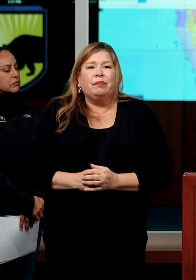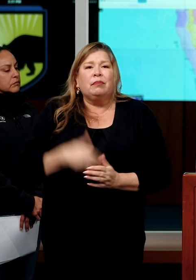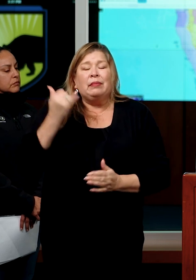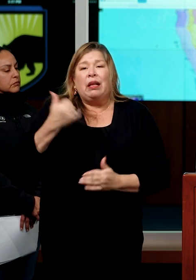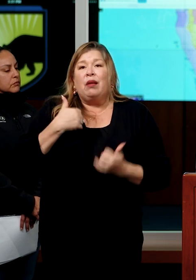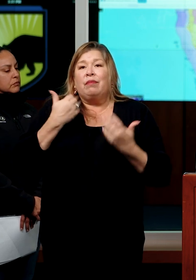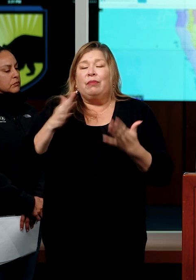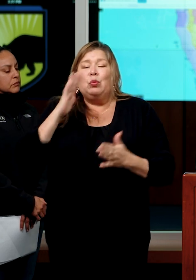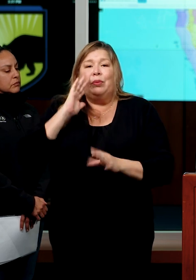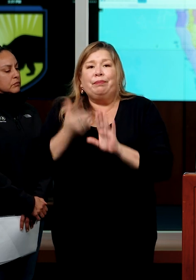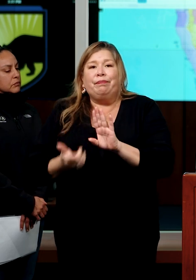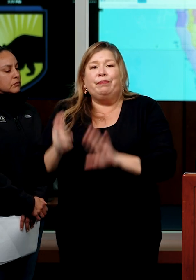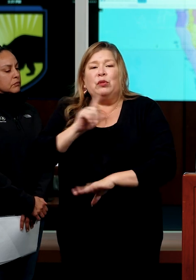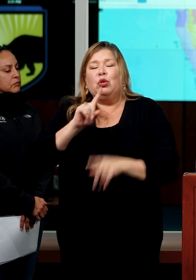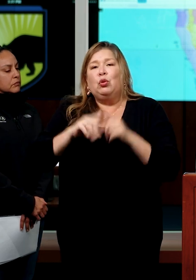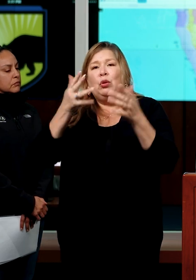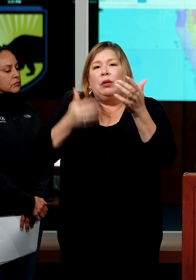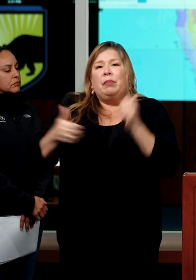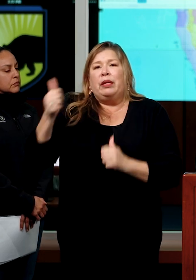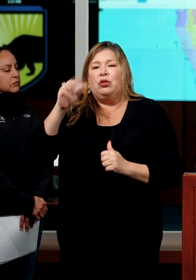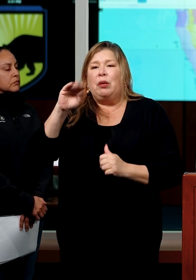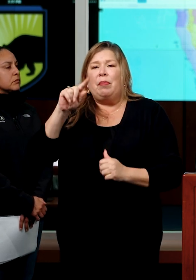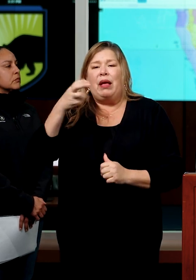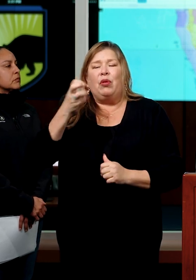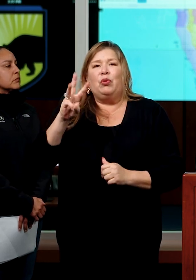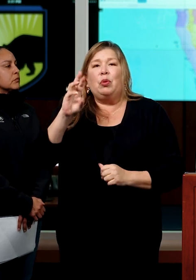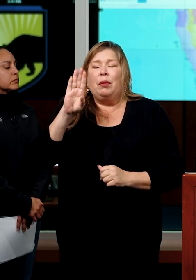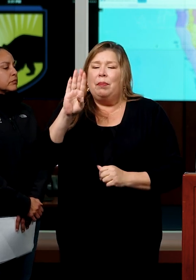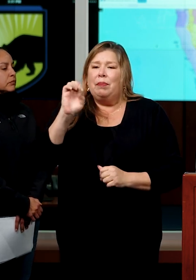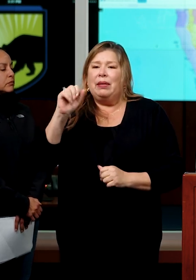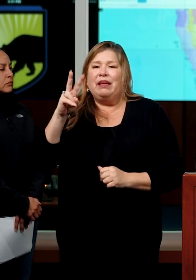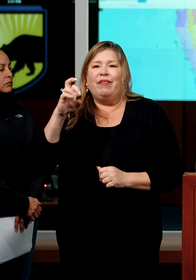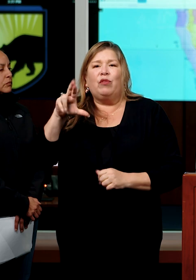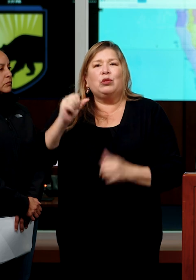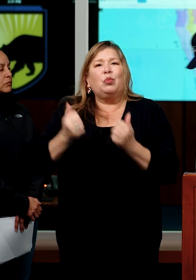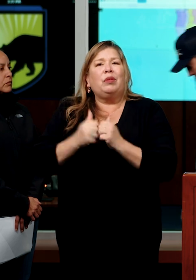turn it over to my colleague, Major General Matthew Beavers of the California National Guard.